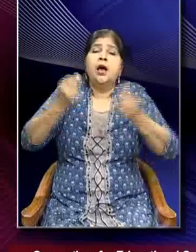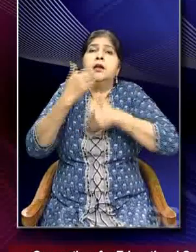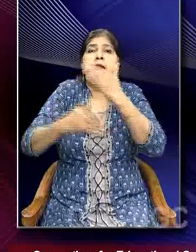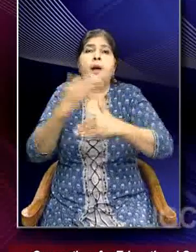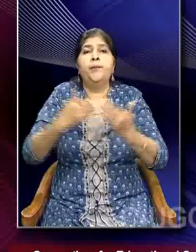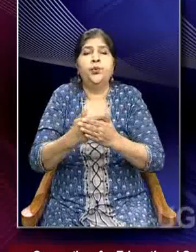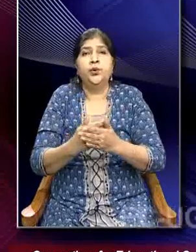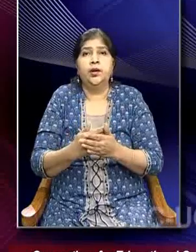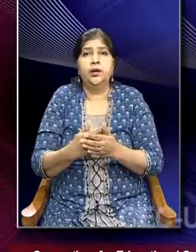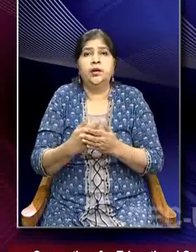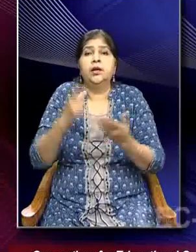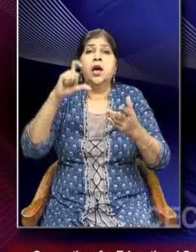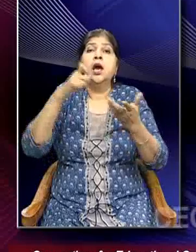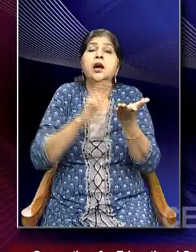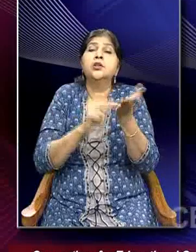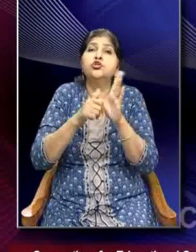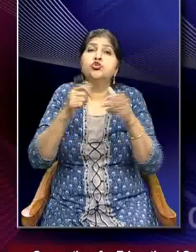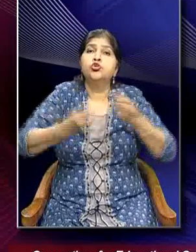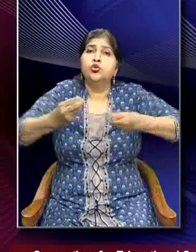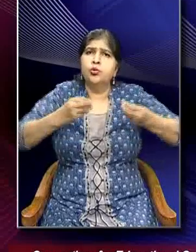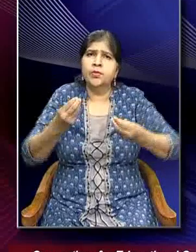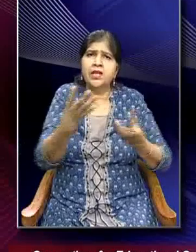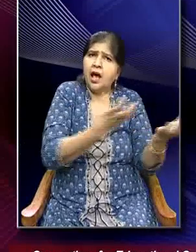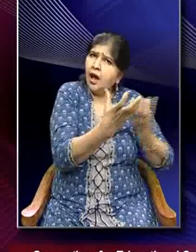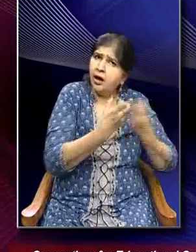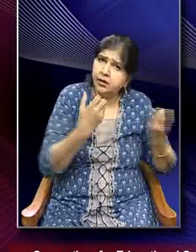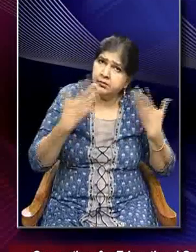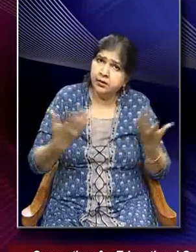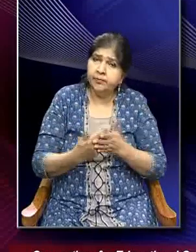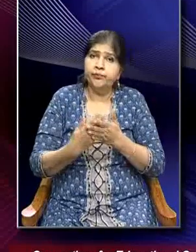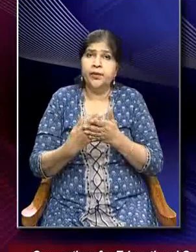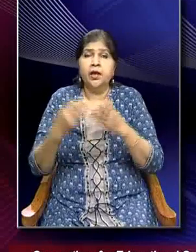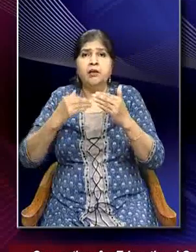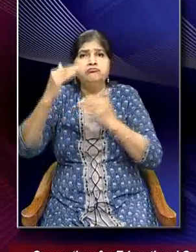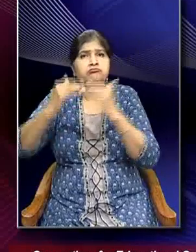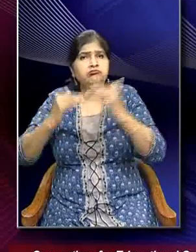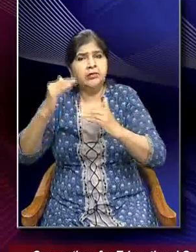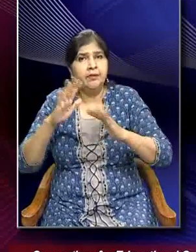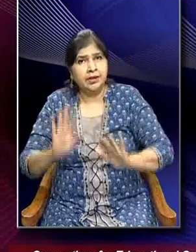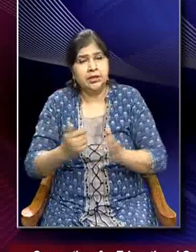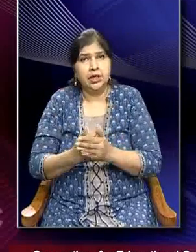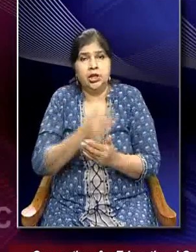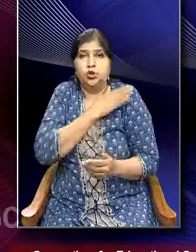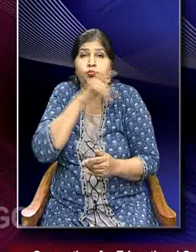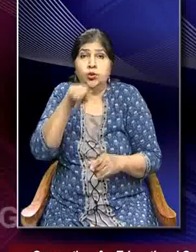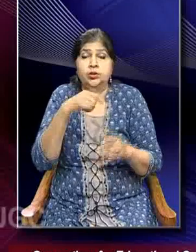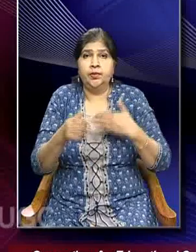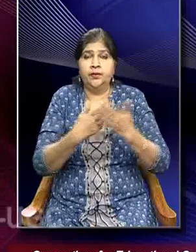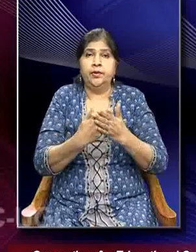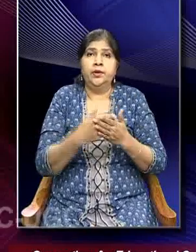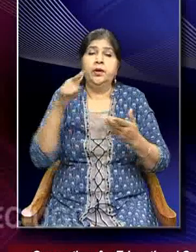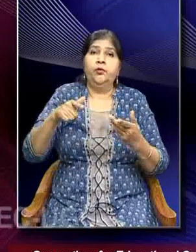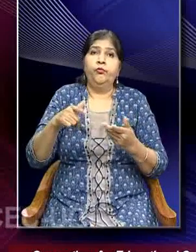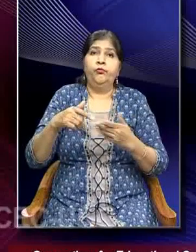consumerism, massive inequalities too are responsible for